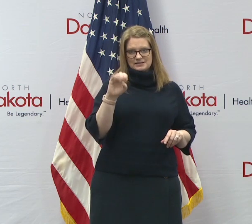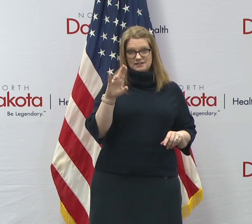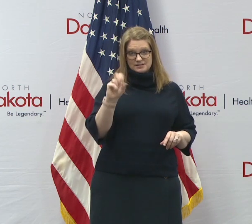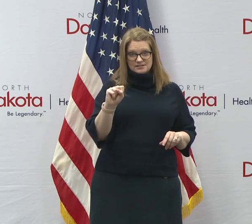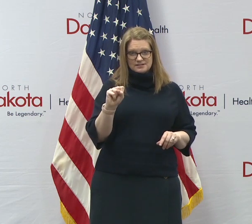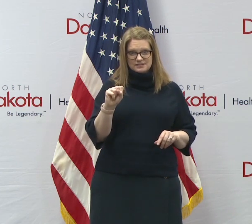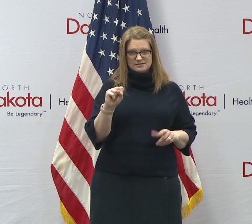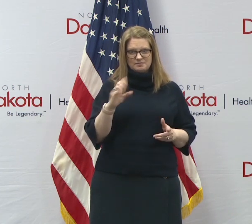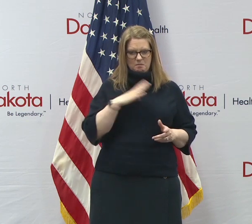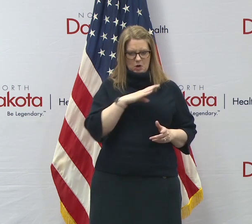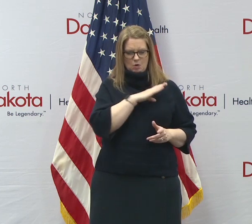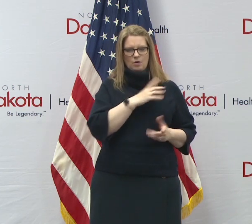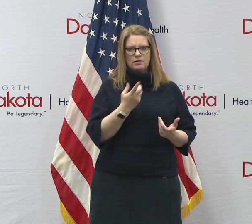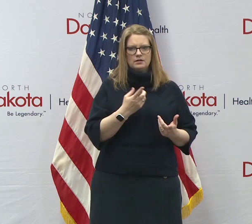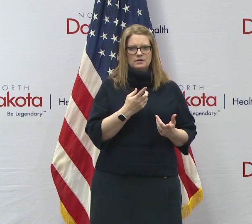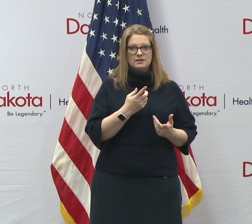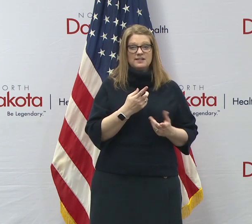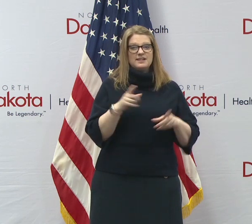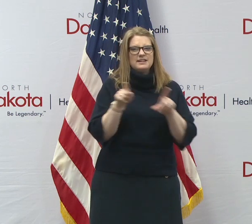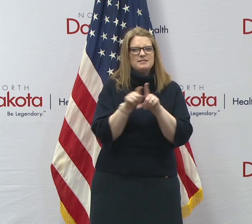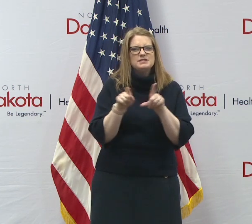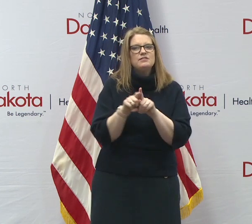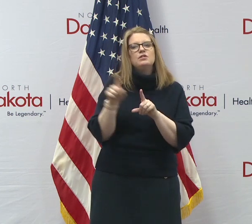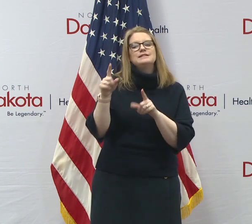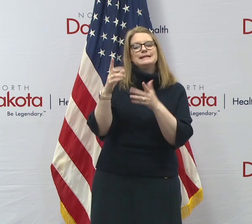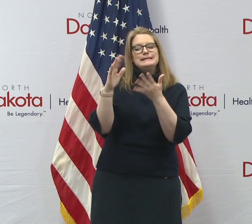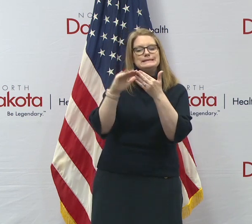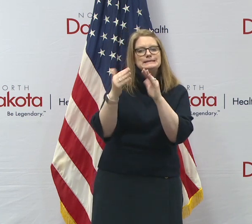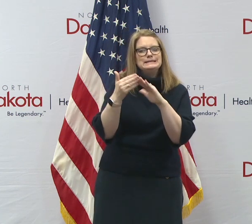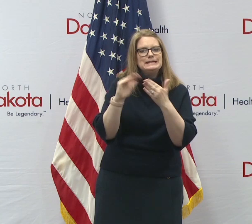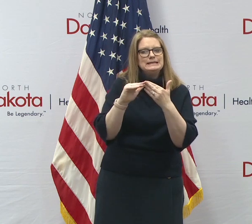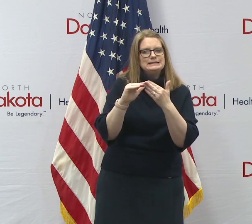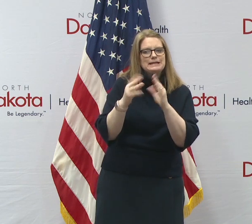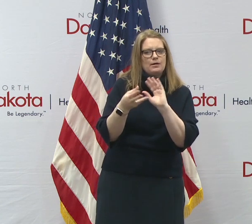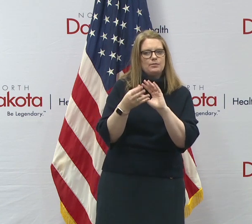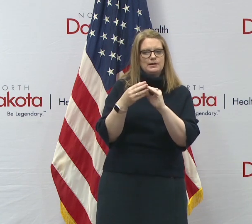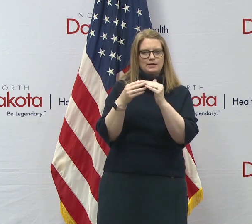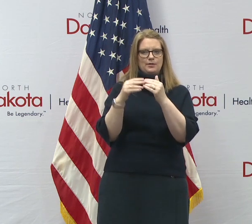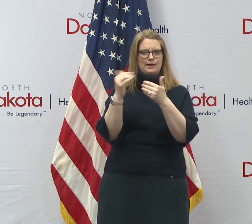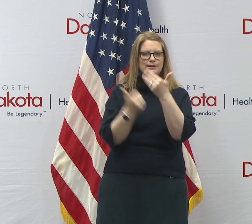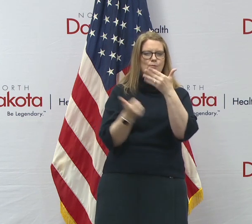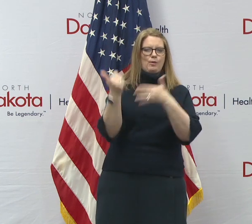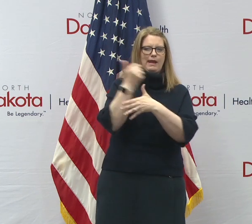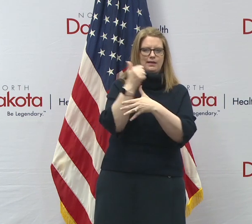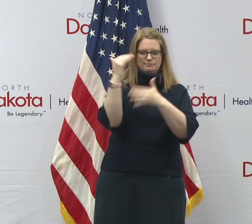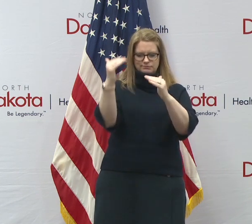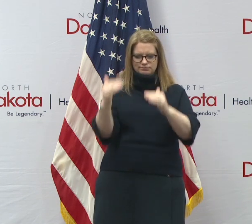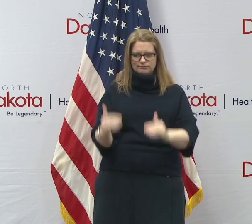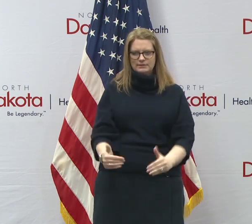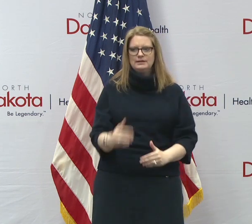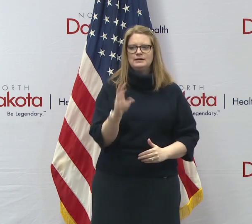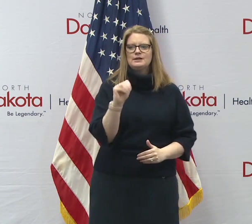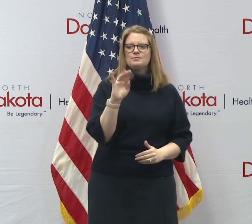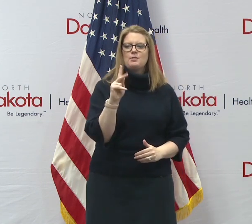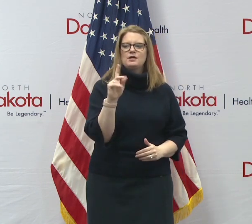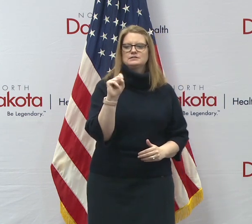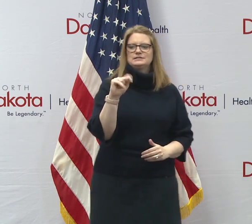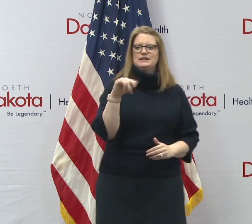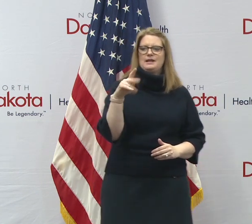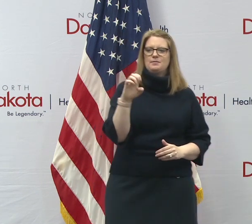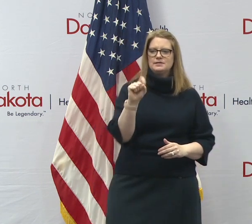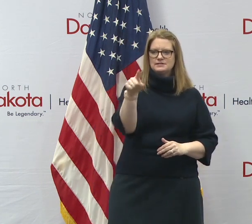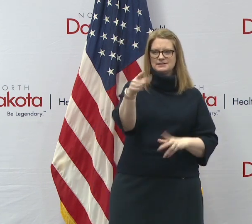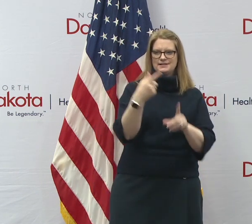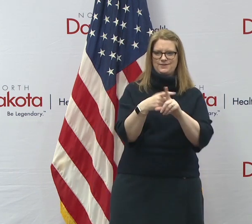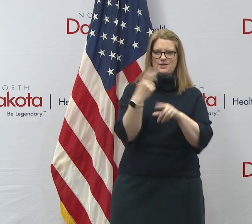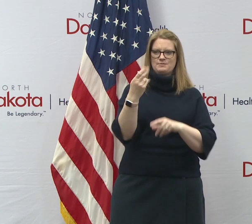data, they actually have what cities are leading, uh, and because, uh, in part because Mark Staples, one of our great team members is from